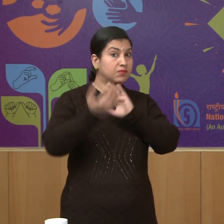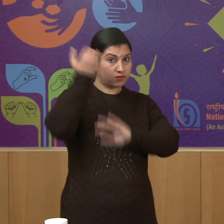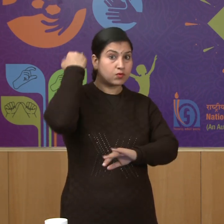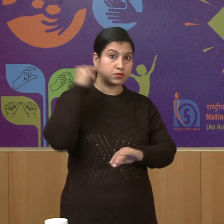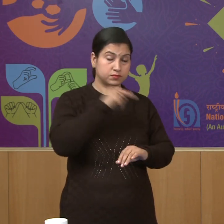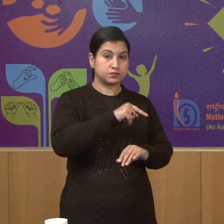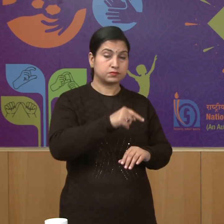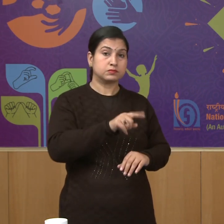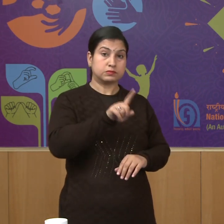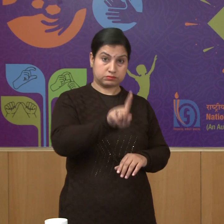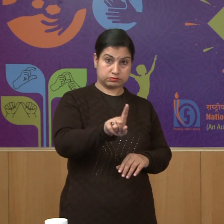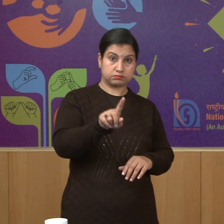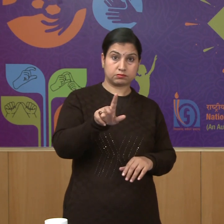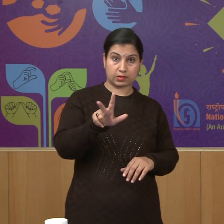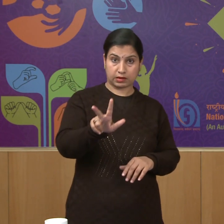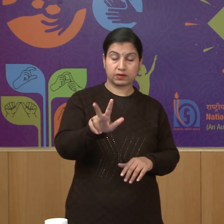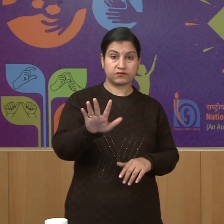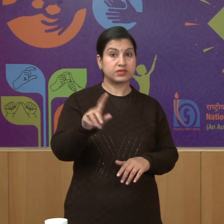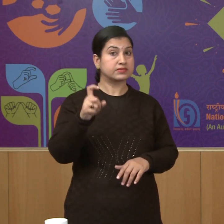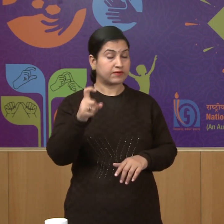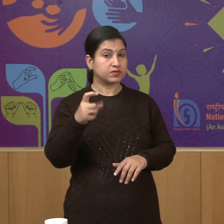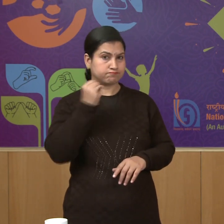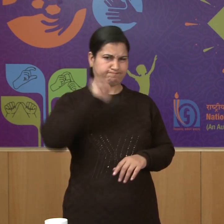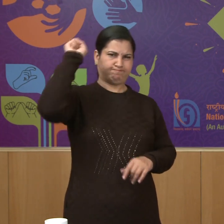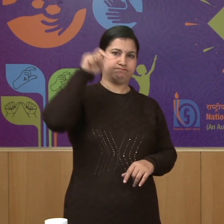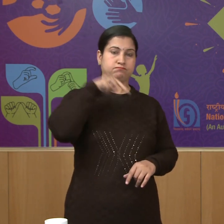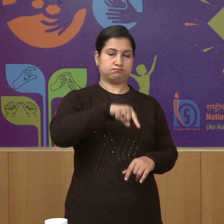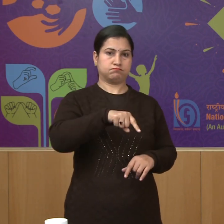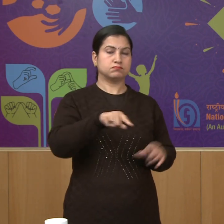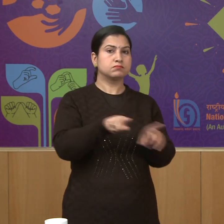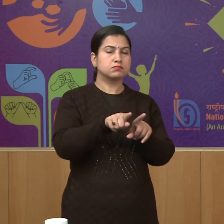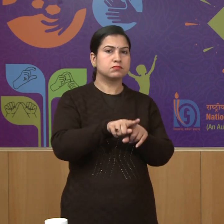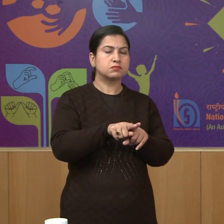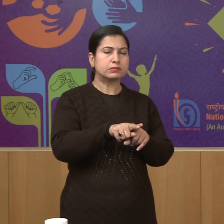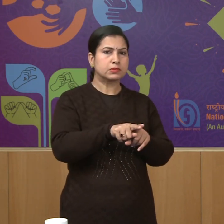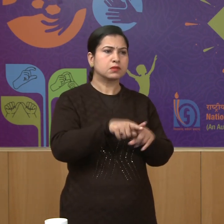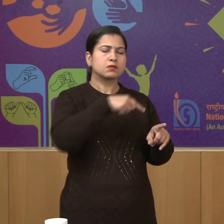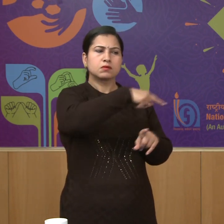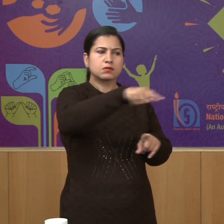1857 revolt was a sepoy revolt